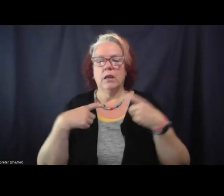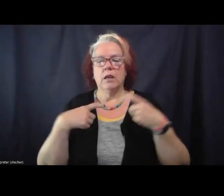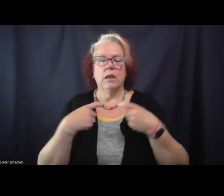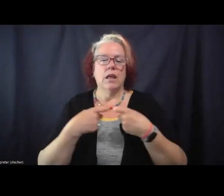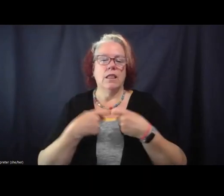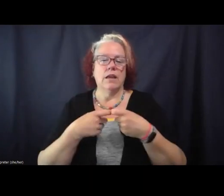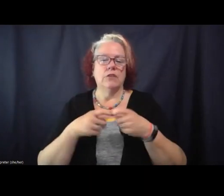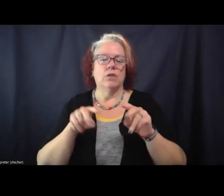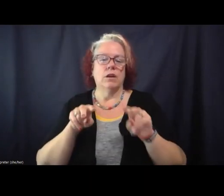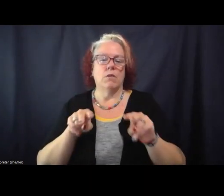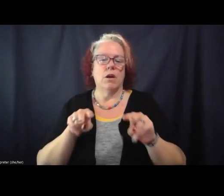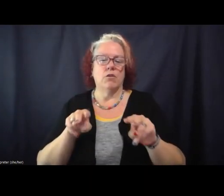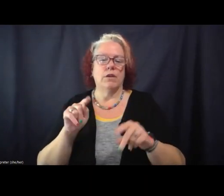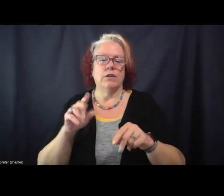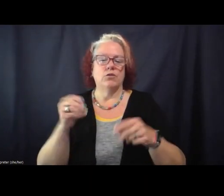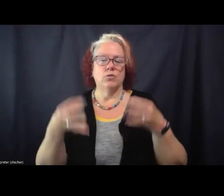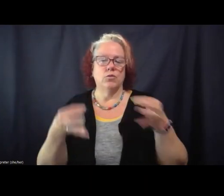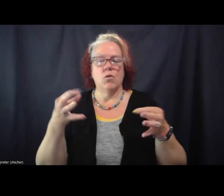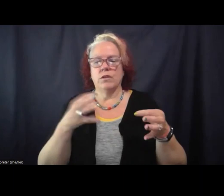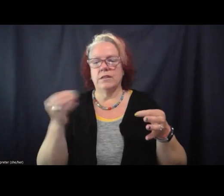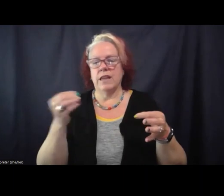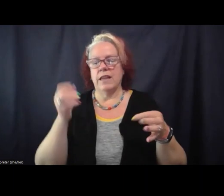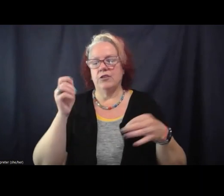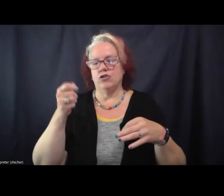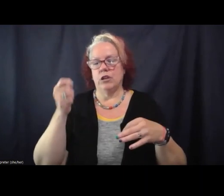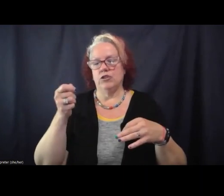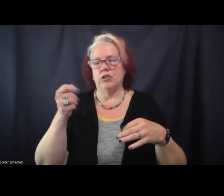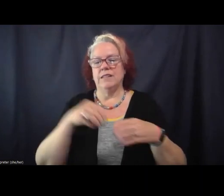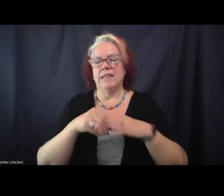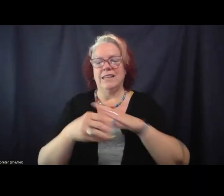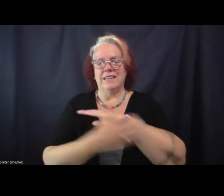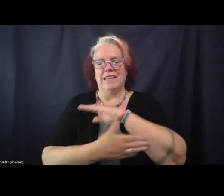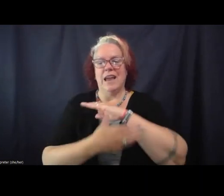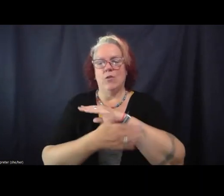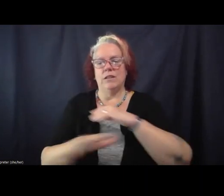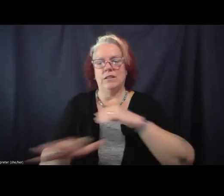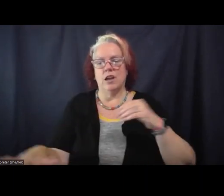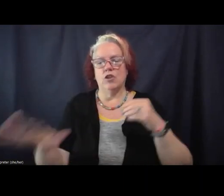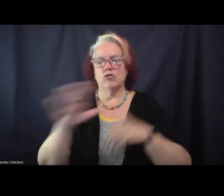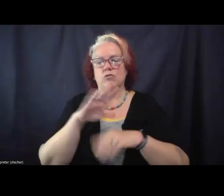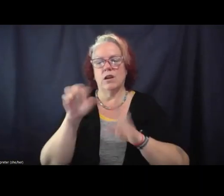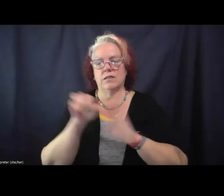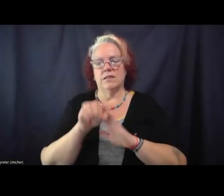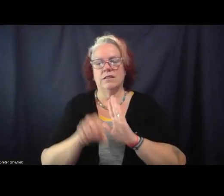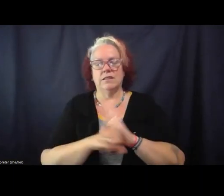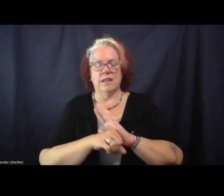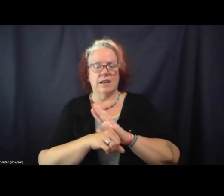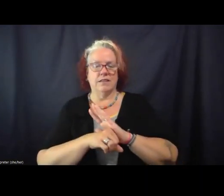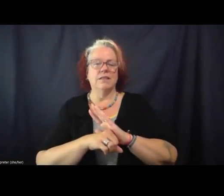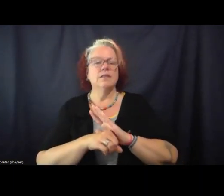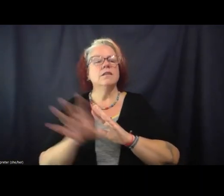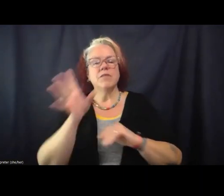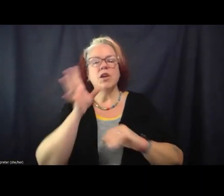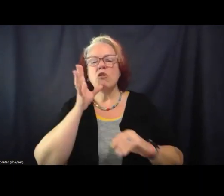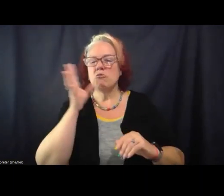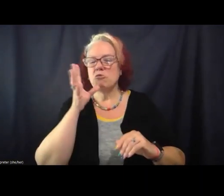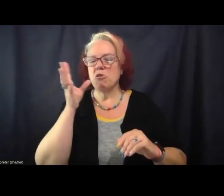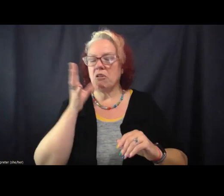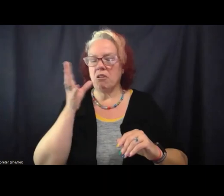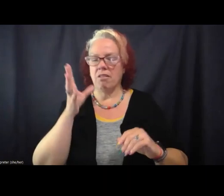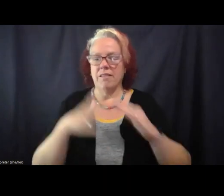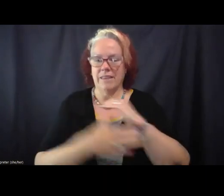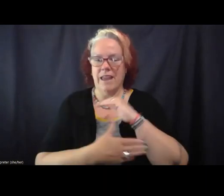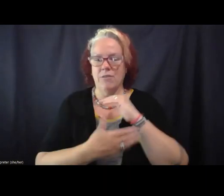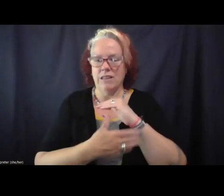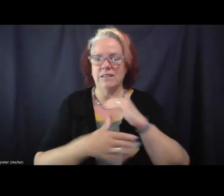courts and judges in counties across the state, like predominantly rural counties or counties or small towns that did not have